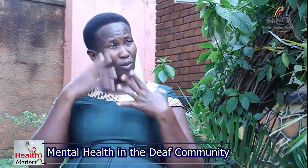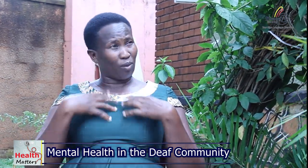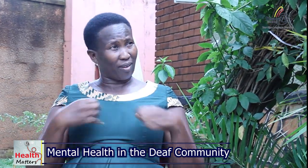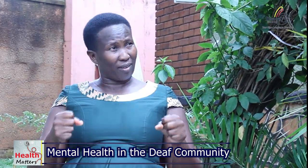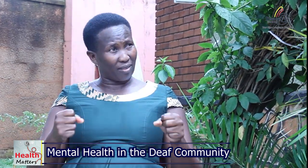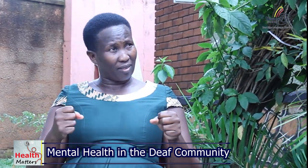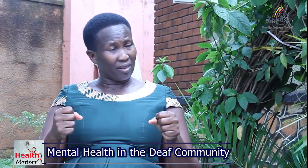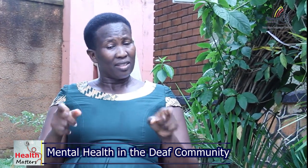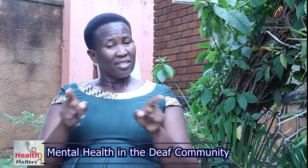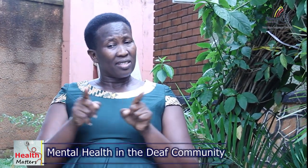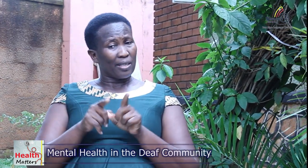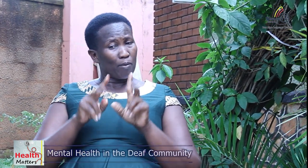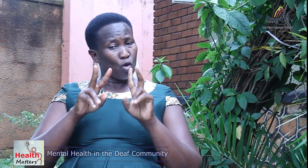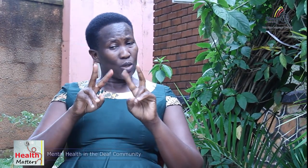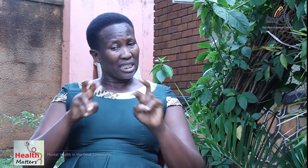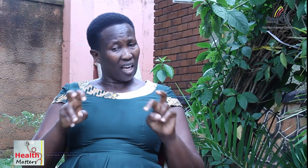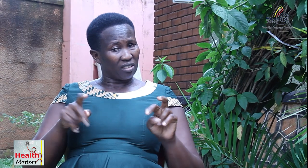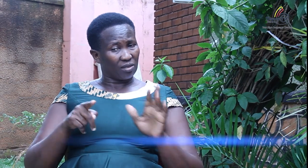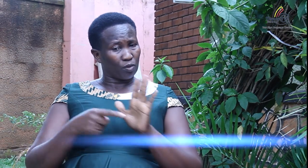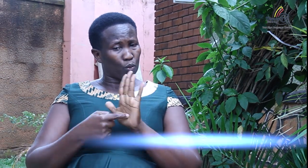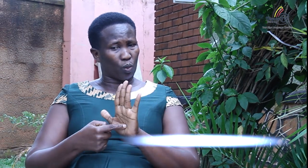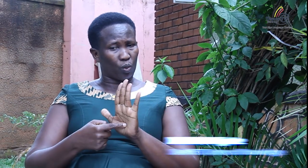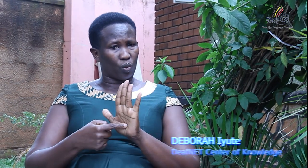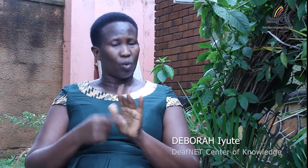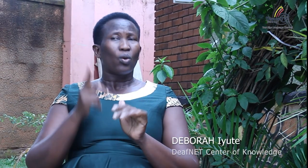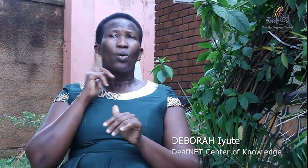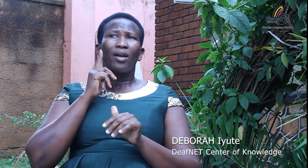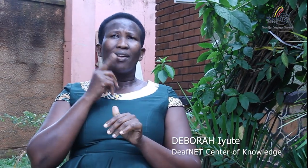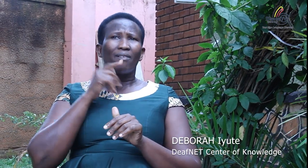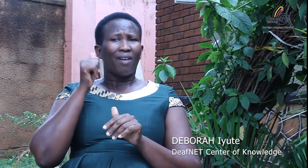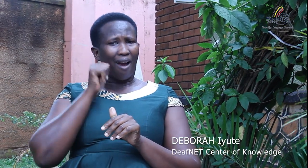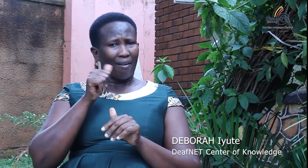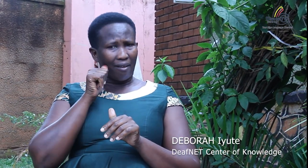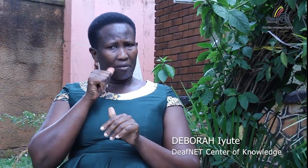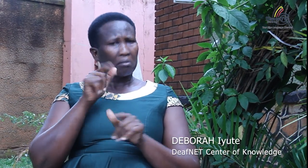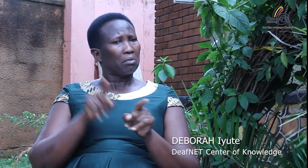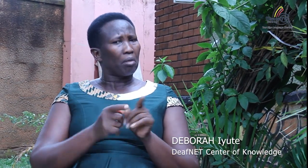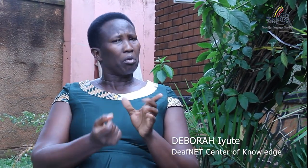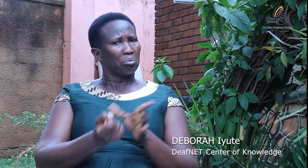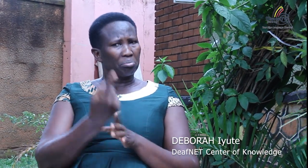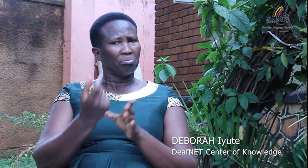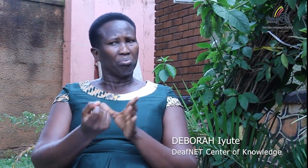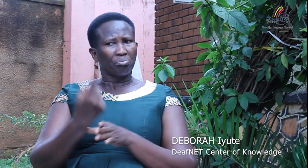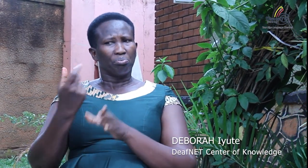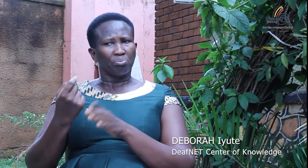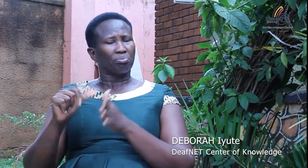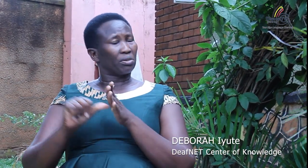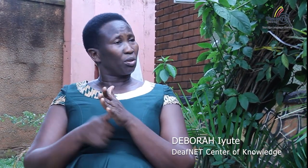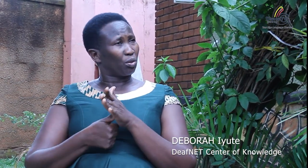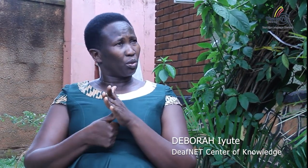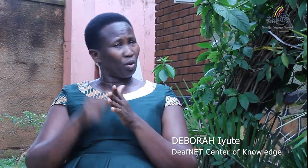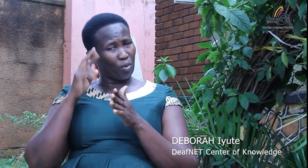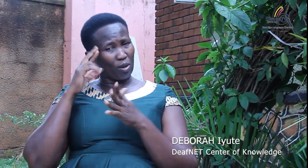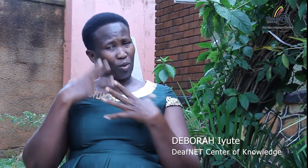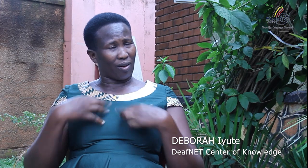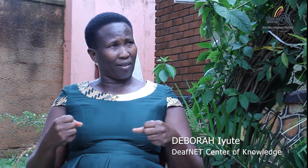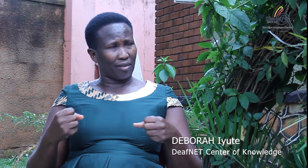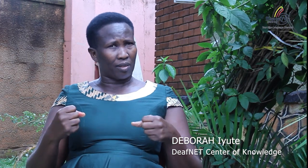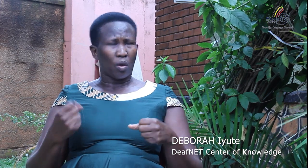but also in adults it can be a